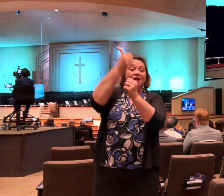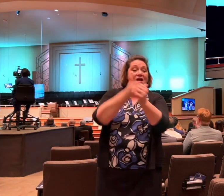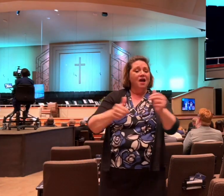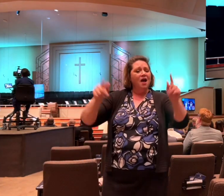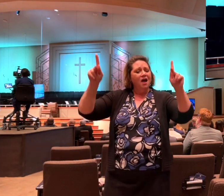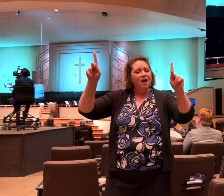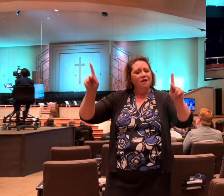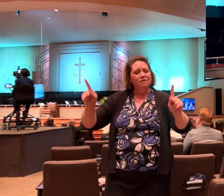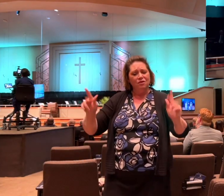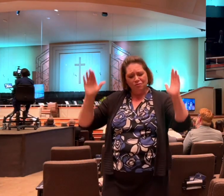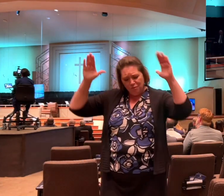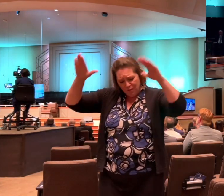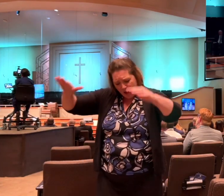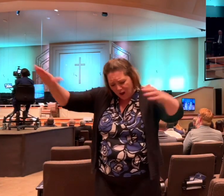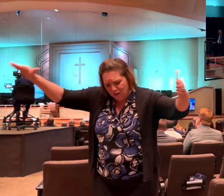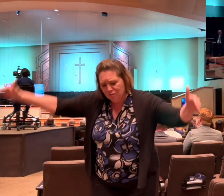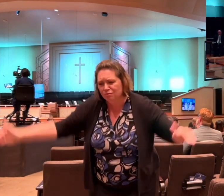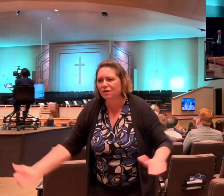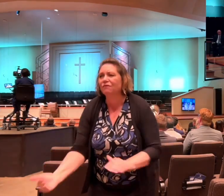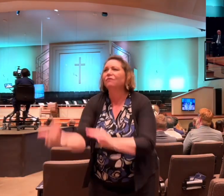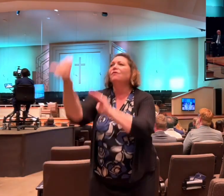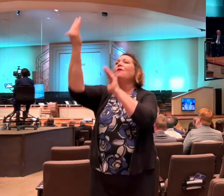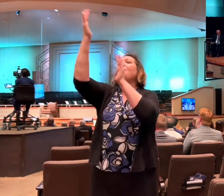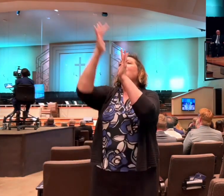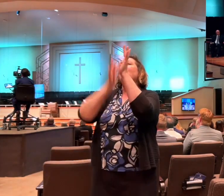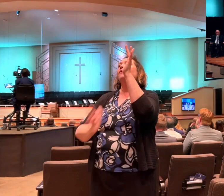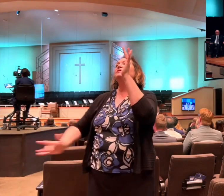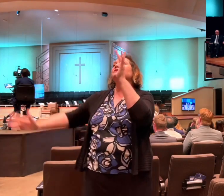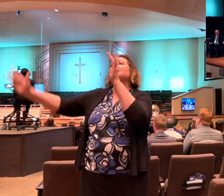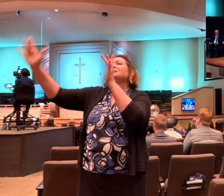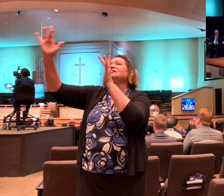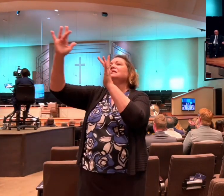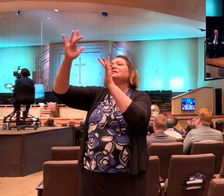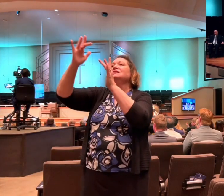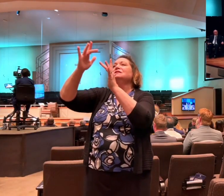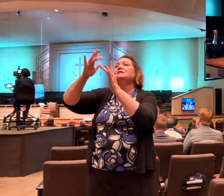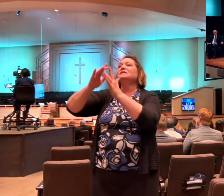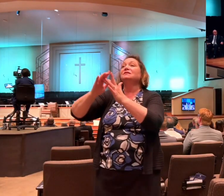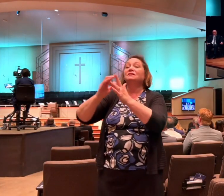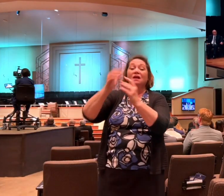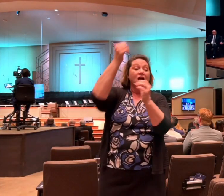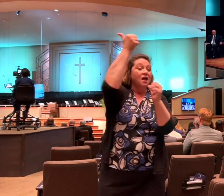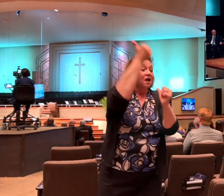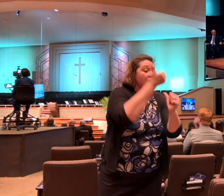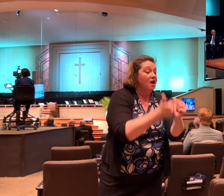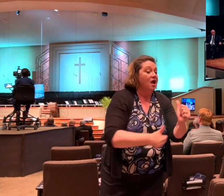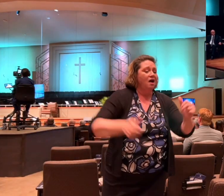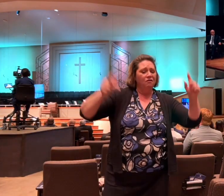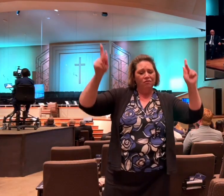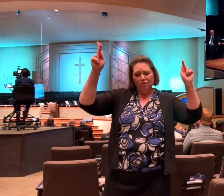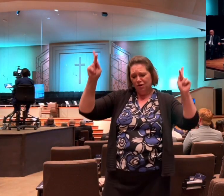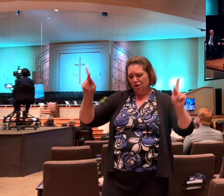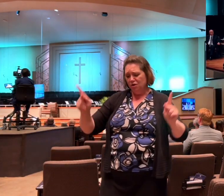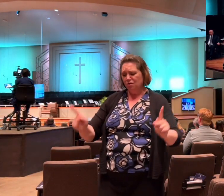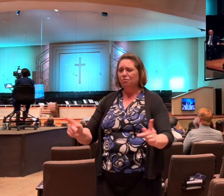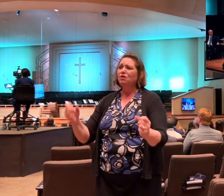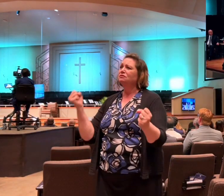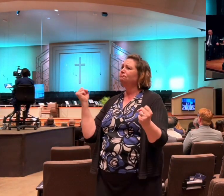Every knee falls down before thee. Every tongue offers you praise.